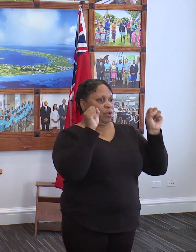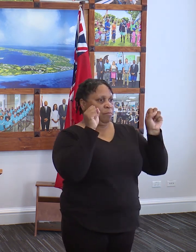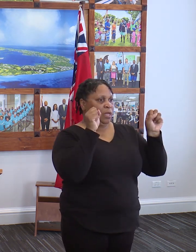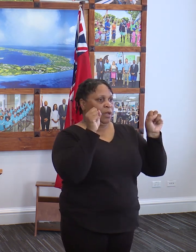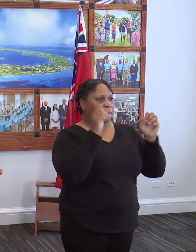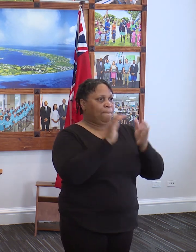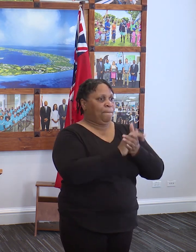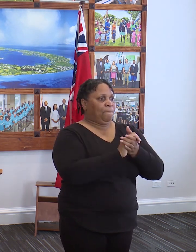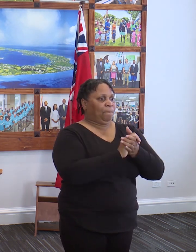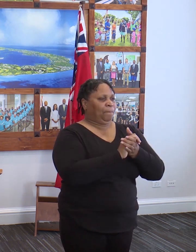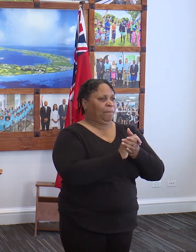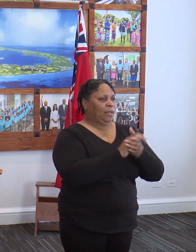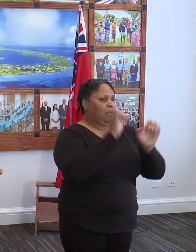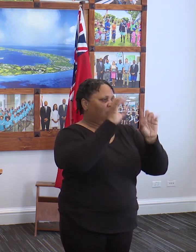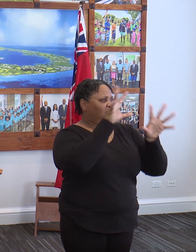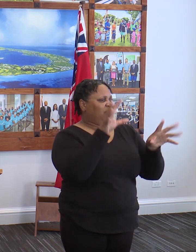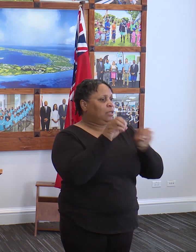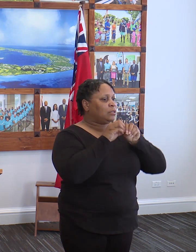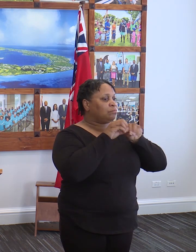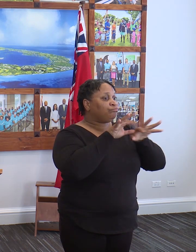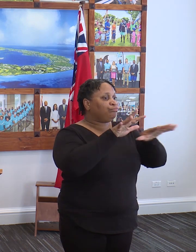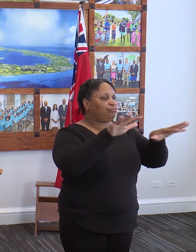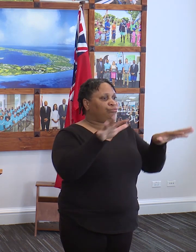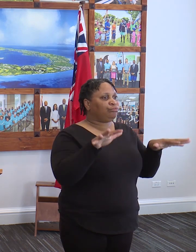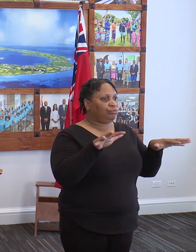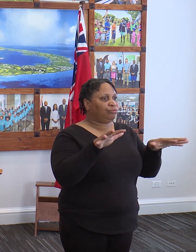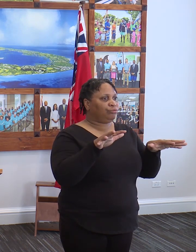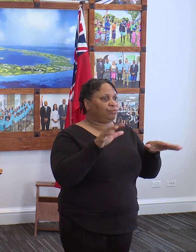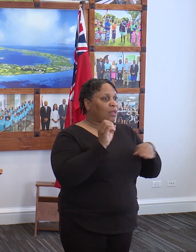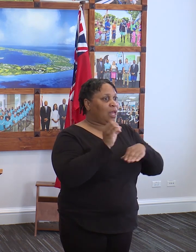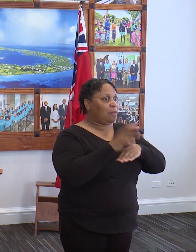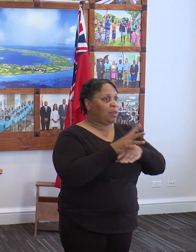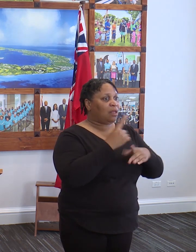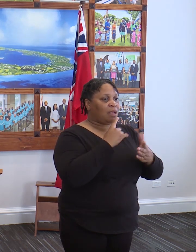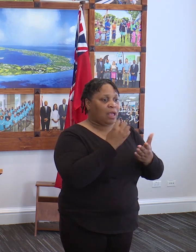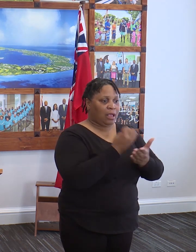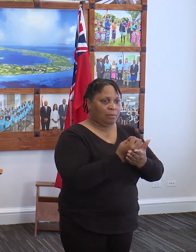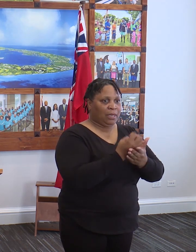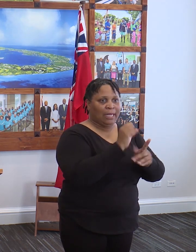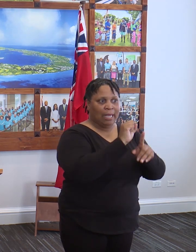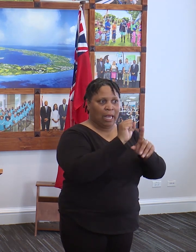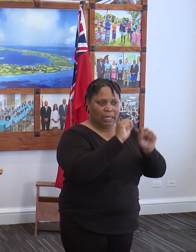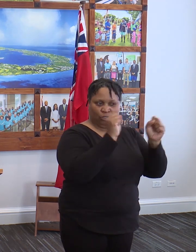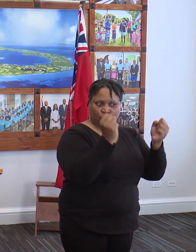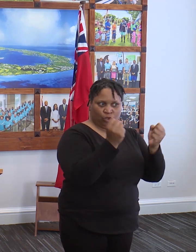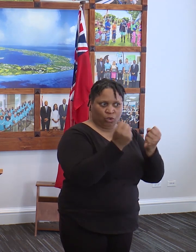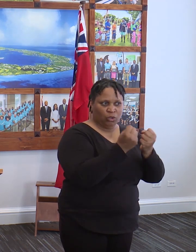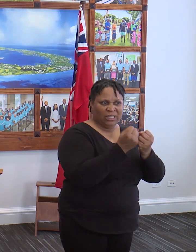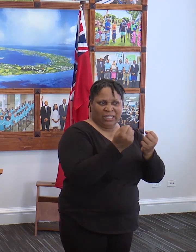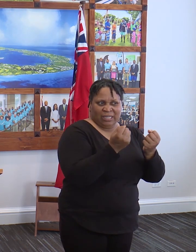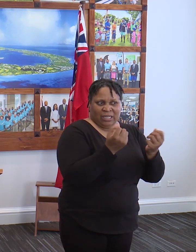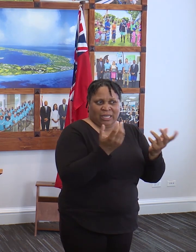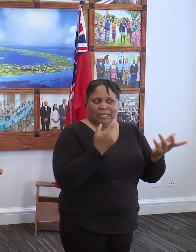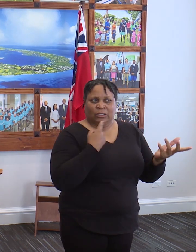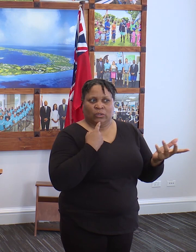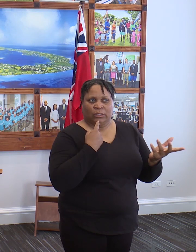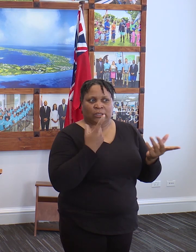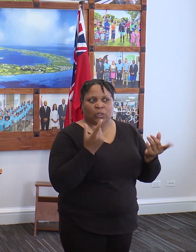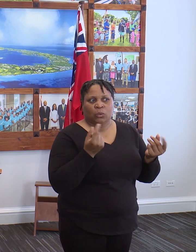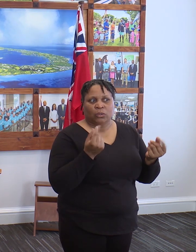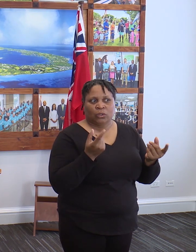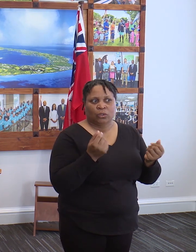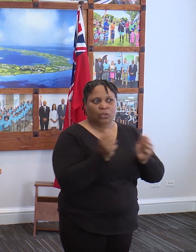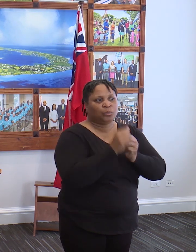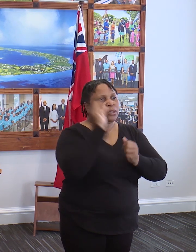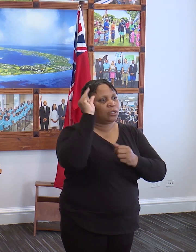Obviously, this pandemic is going to have an impact both economically and socially. Can you say what the government is doing to help